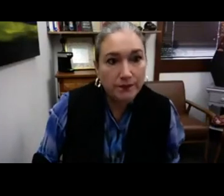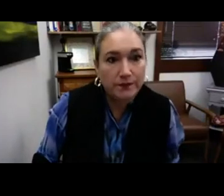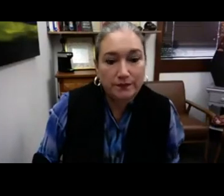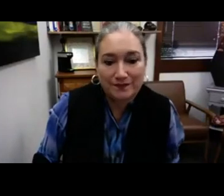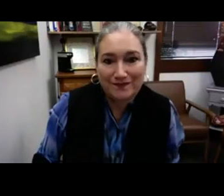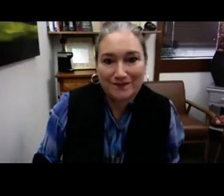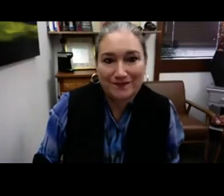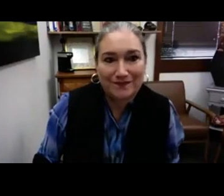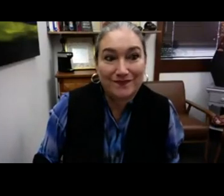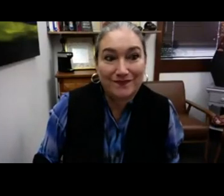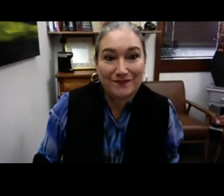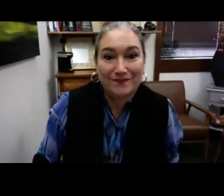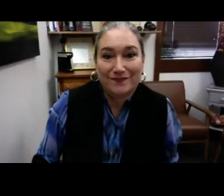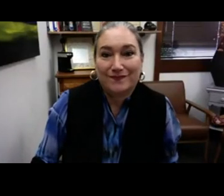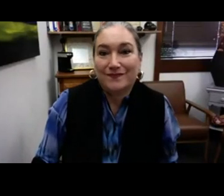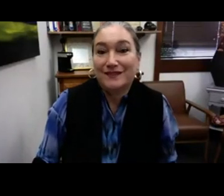DCCW.